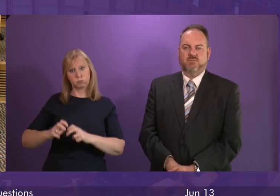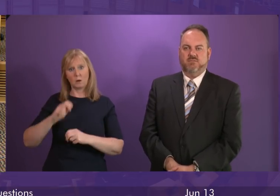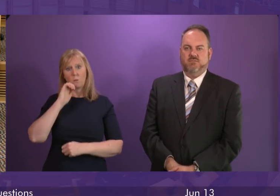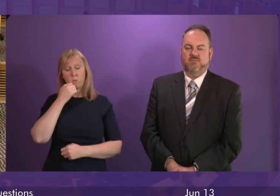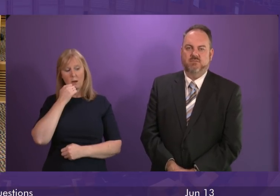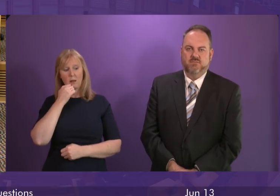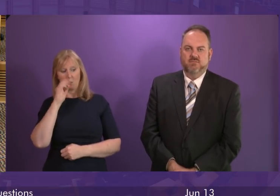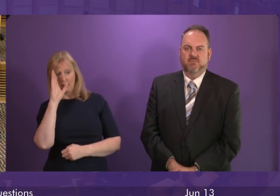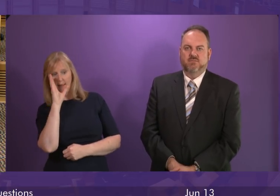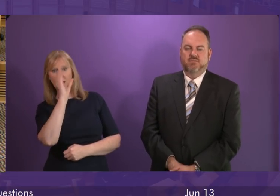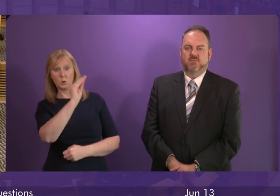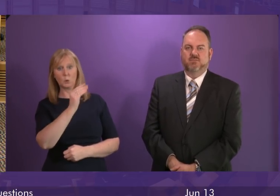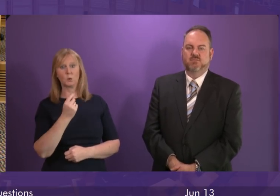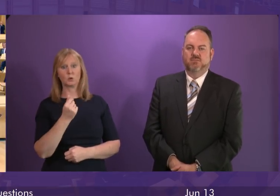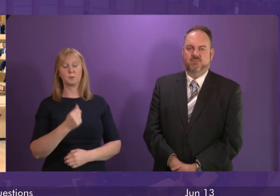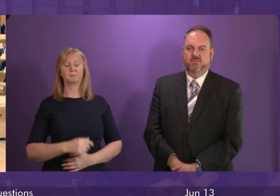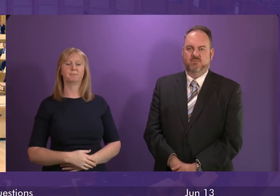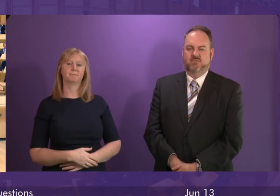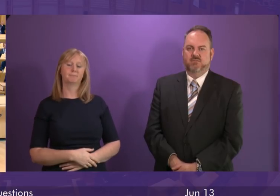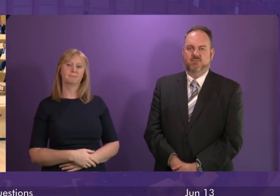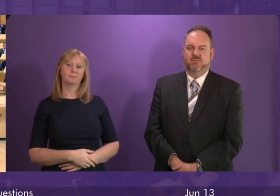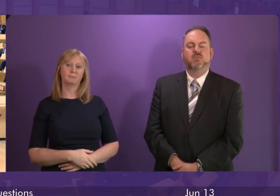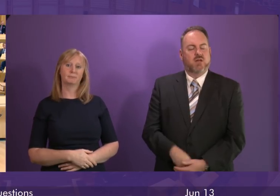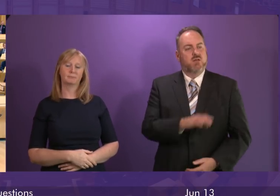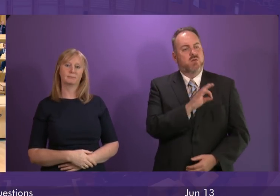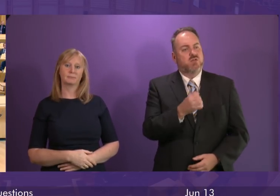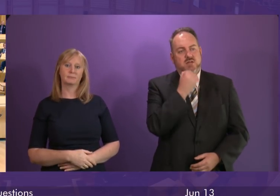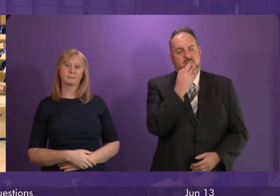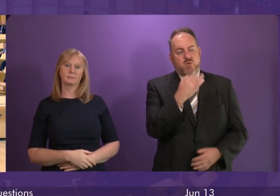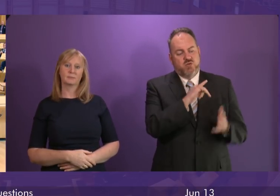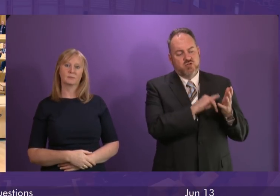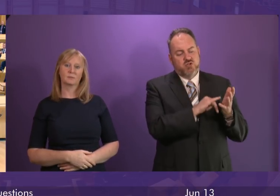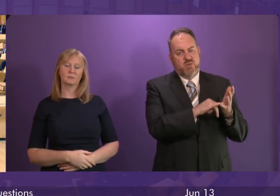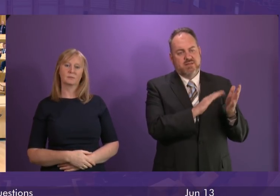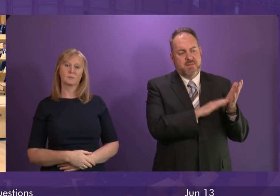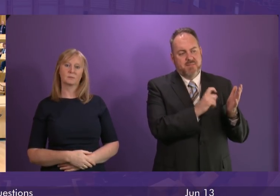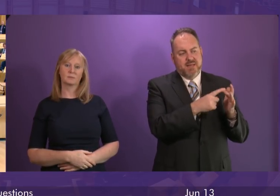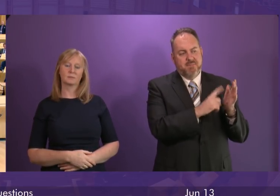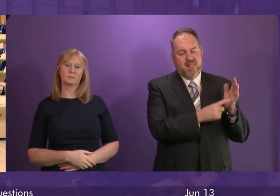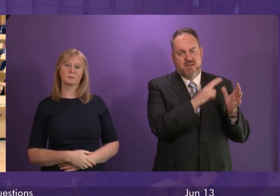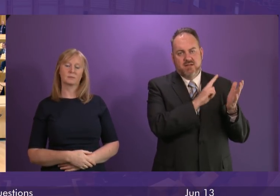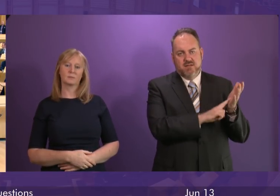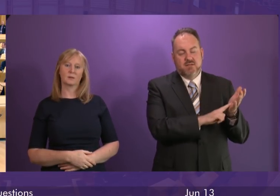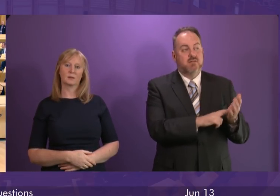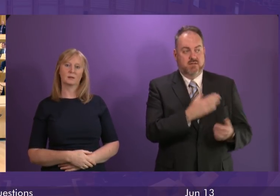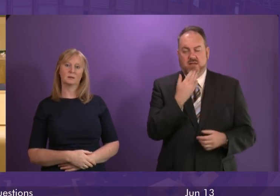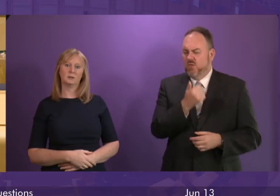and get back to Emma Harper as soon as possible. Question number four, Stuart Macmillan. Thank you. Obscending officer to ask the First Minister what the